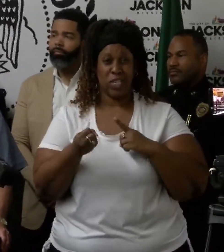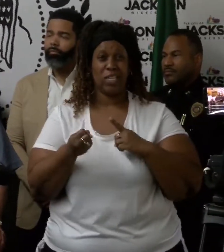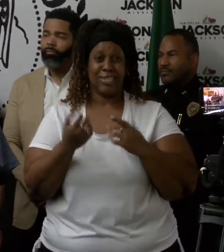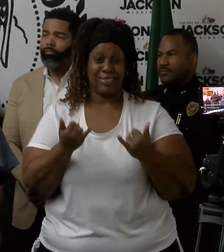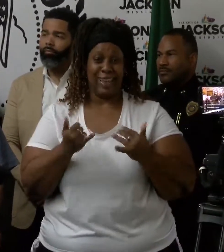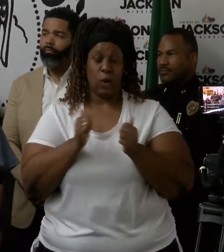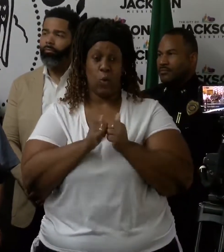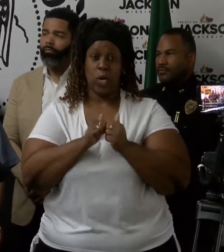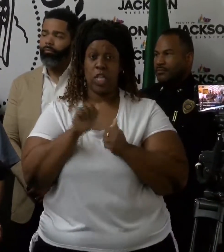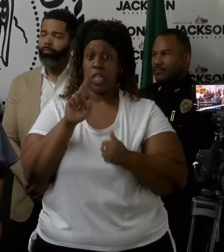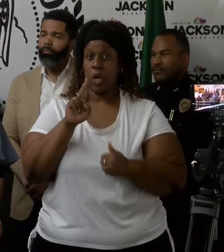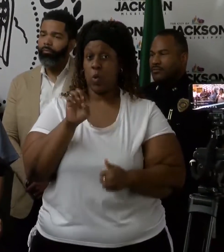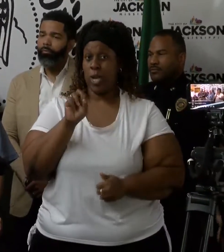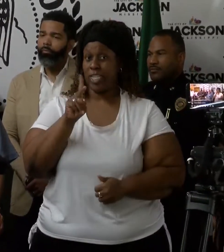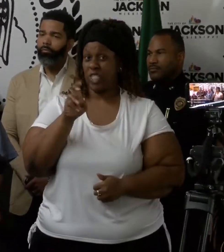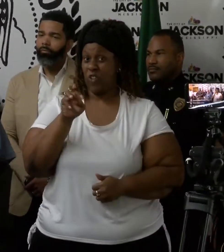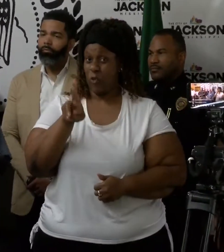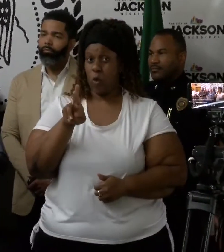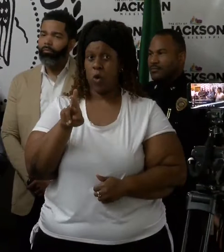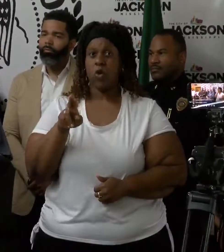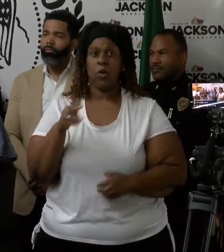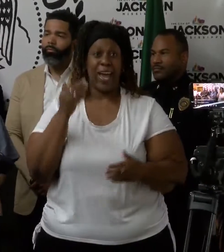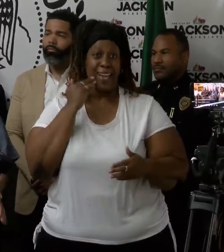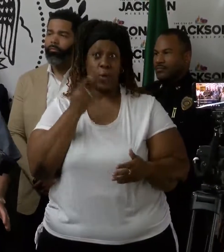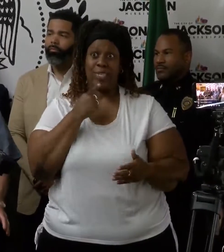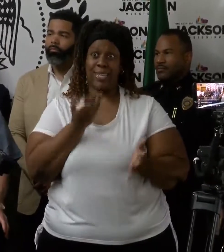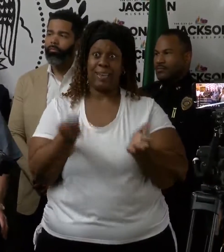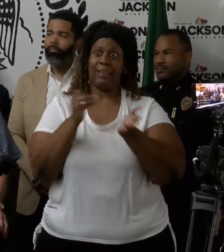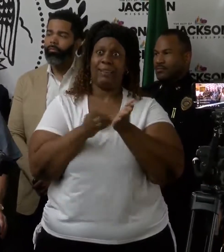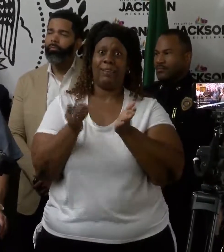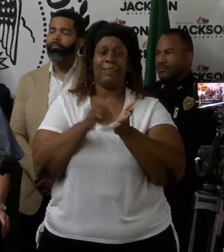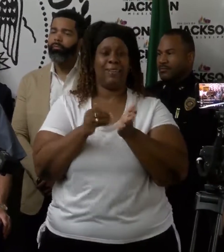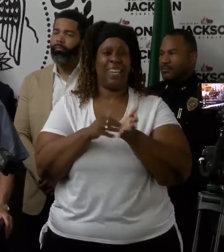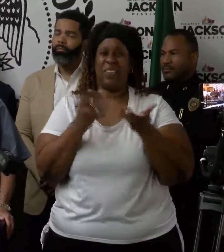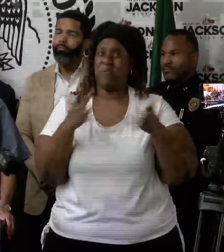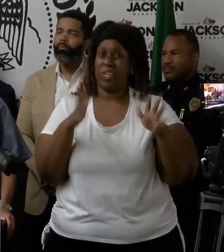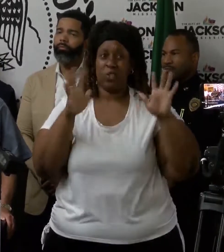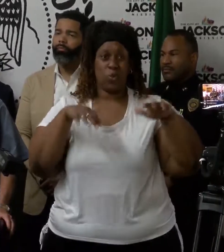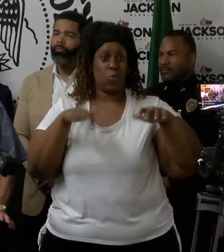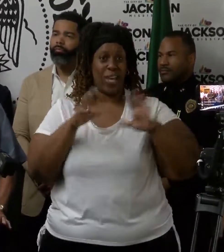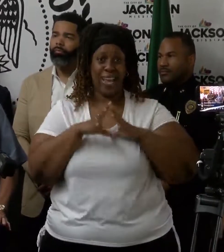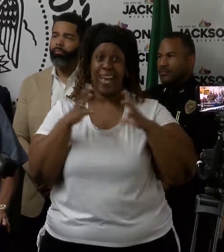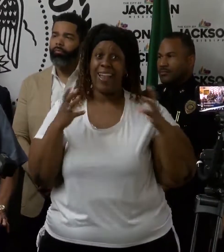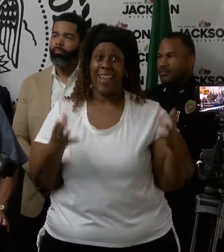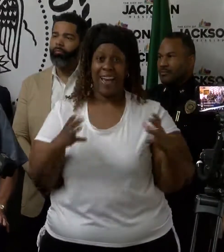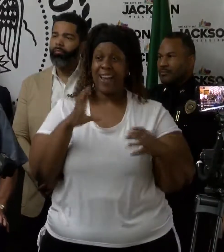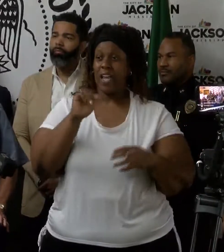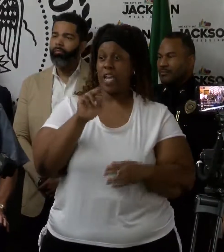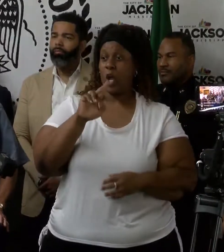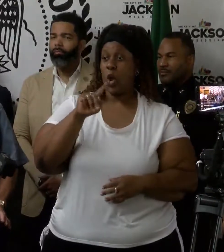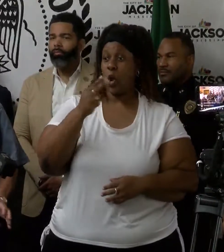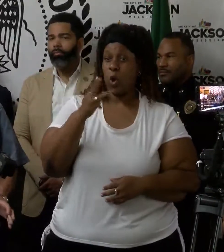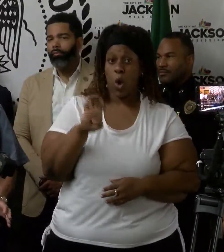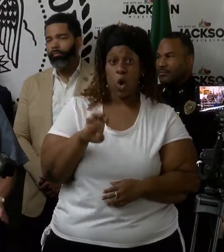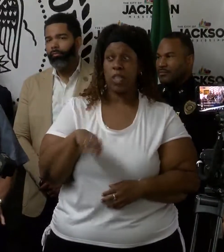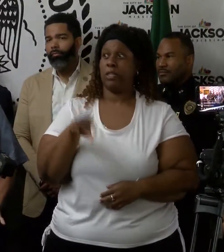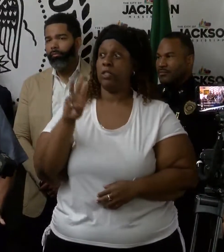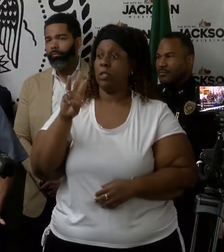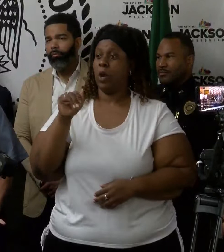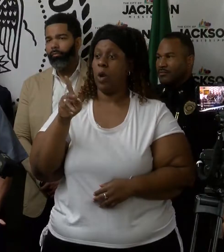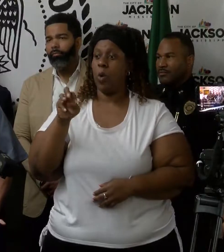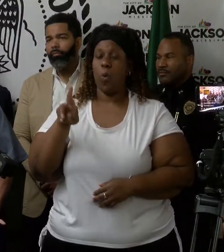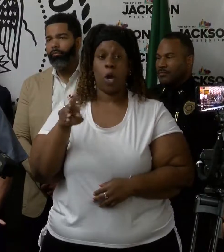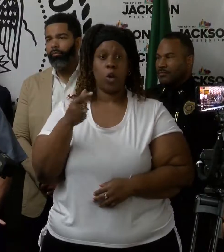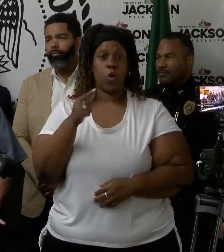reservoir. Not to be redundant, but everybody knows it rained a lot. It rained a lot in Carthage and Walnut Grove, 12 inches.